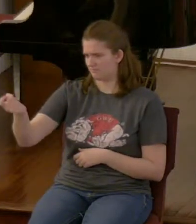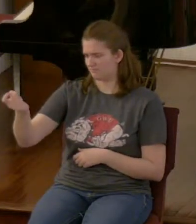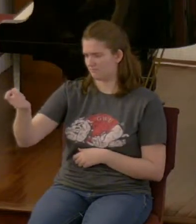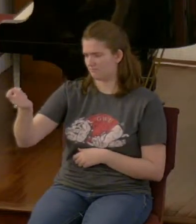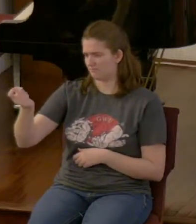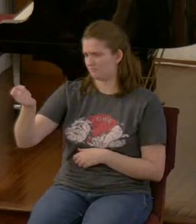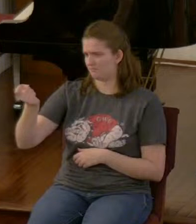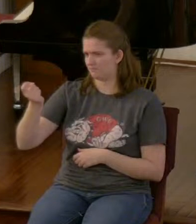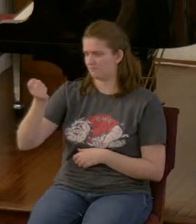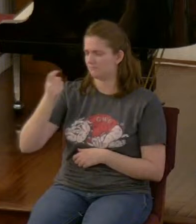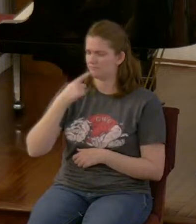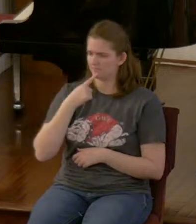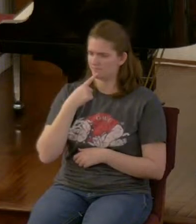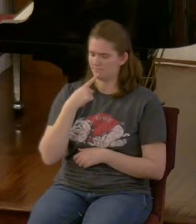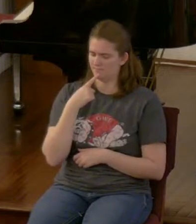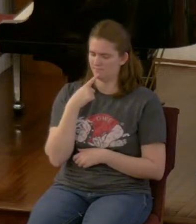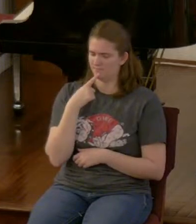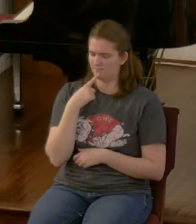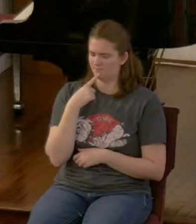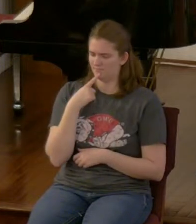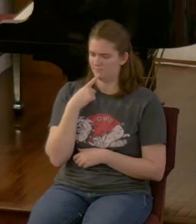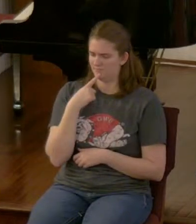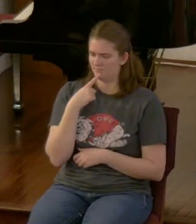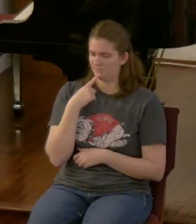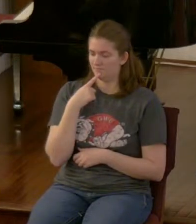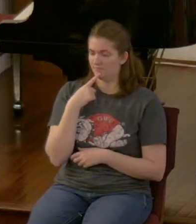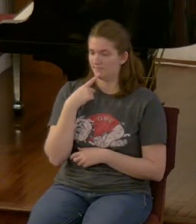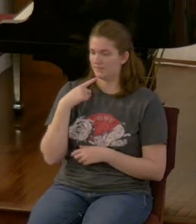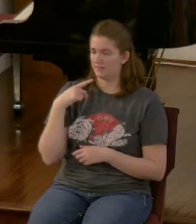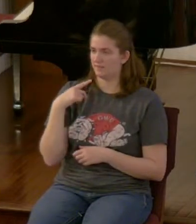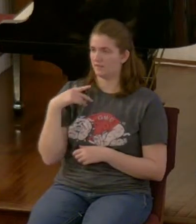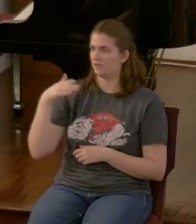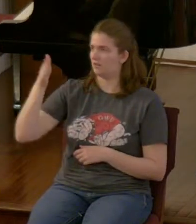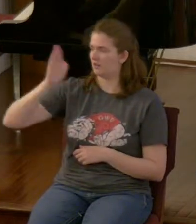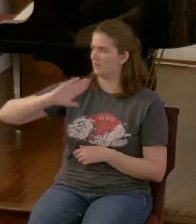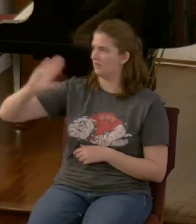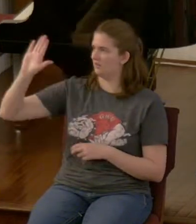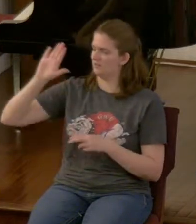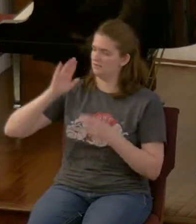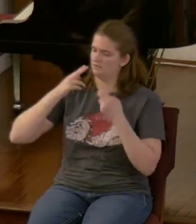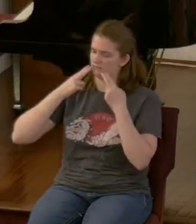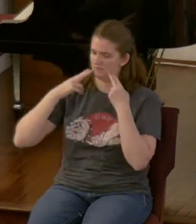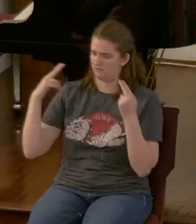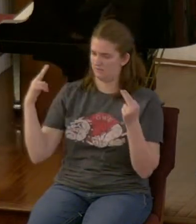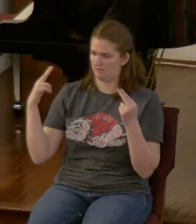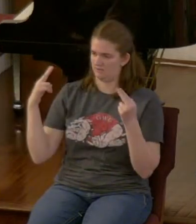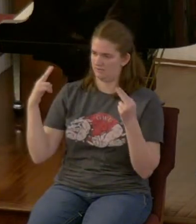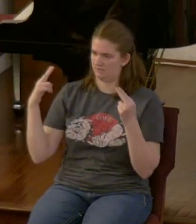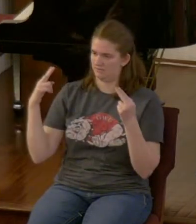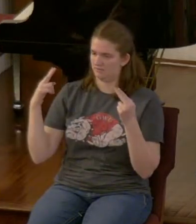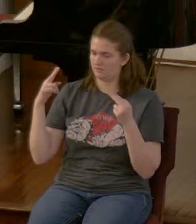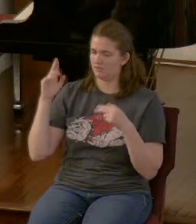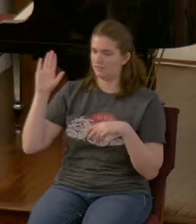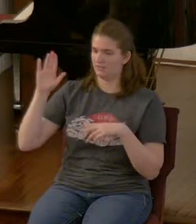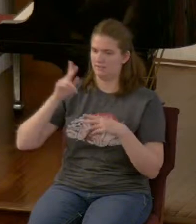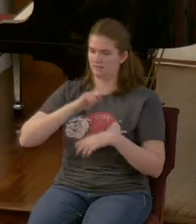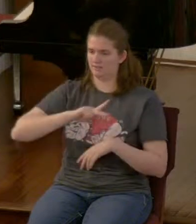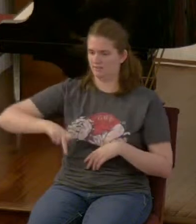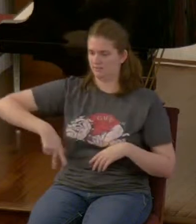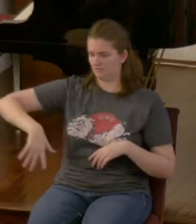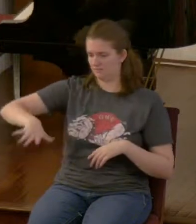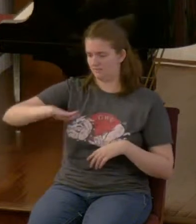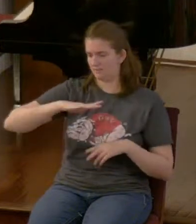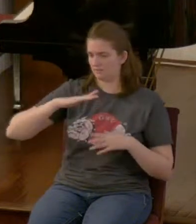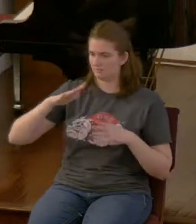saying that the saints of the most high or the high one will receive a kingdom and possess the kingdom forever